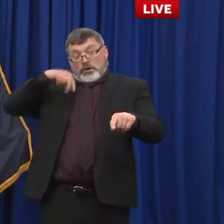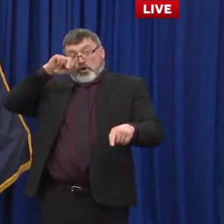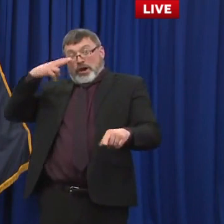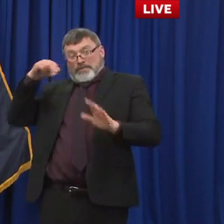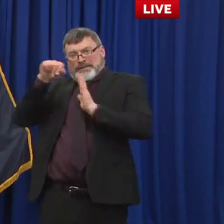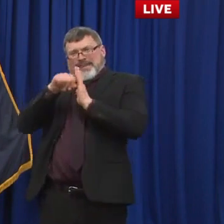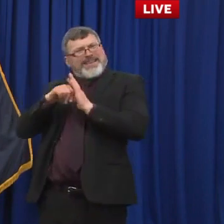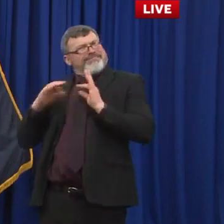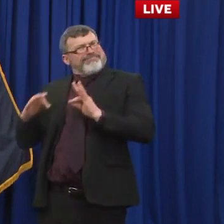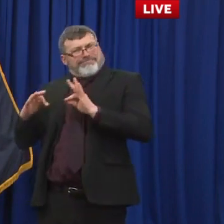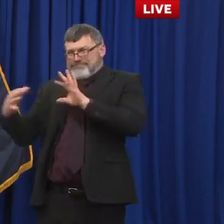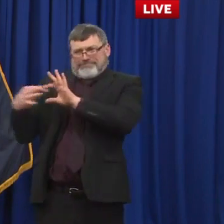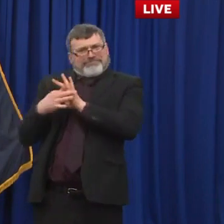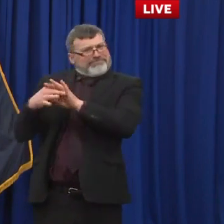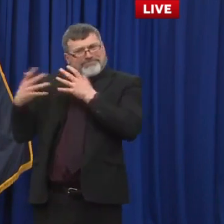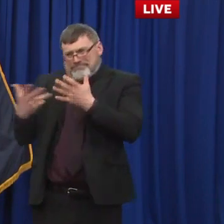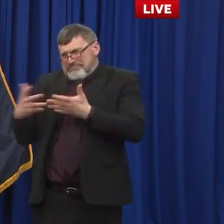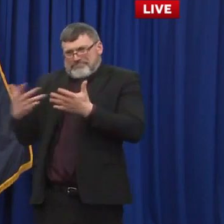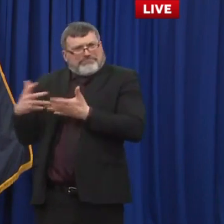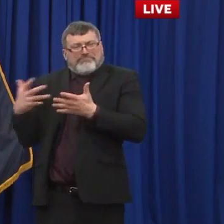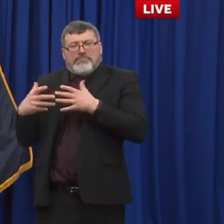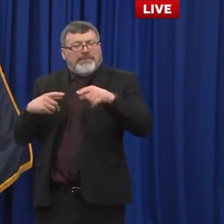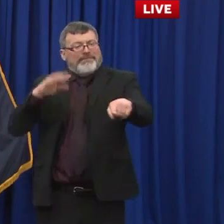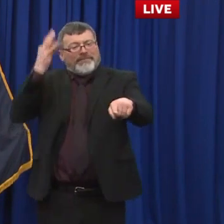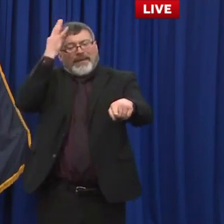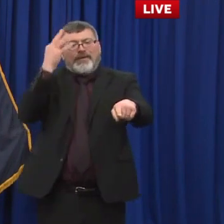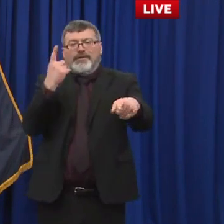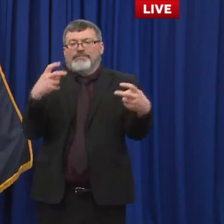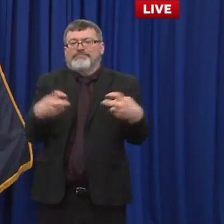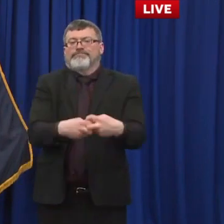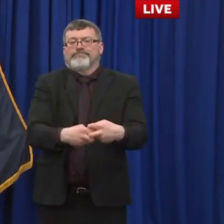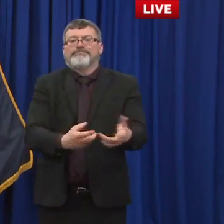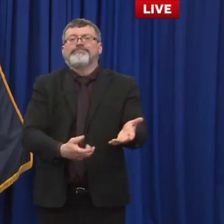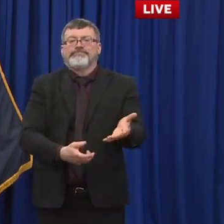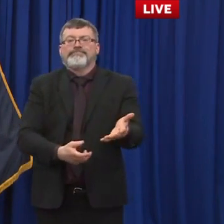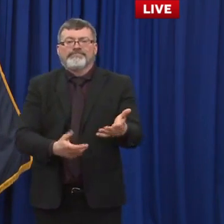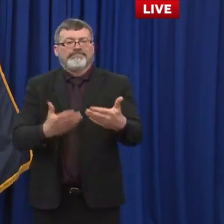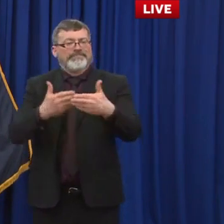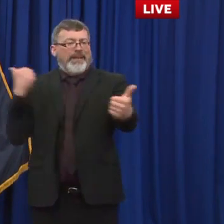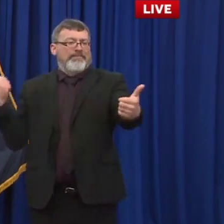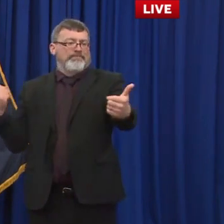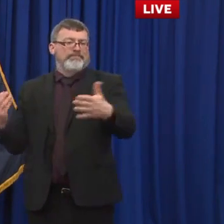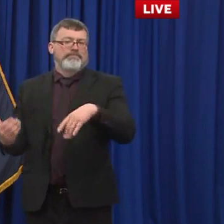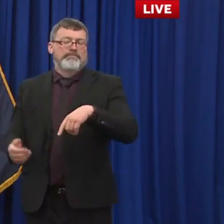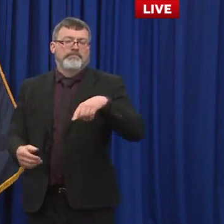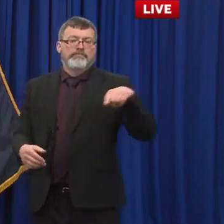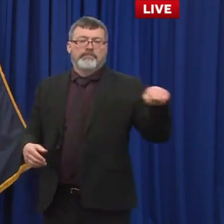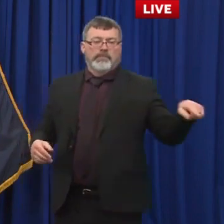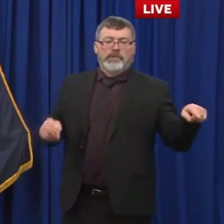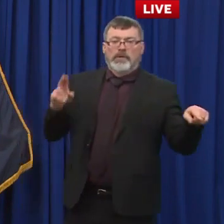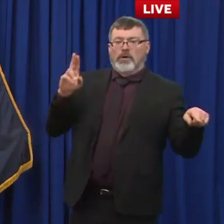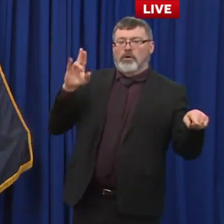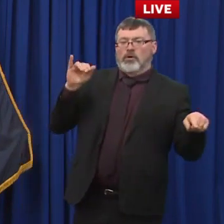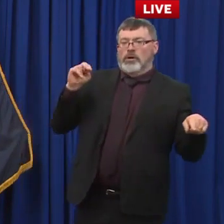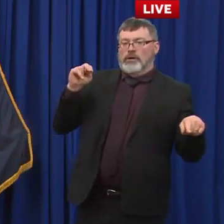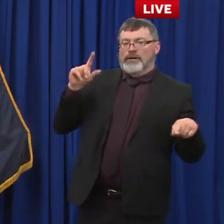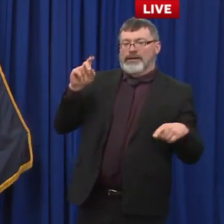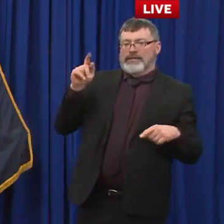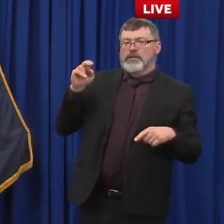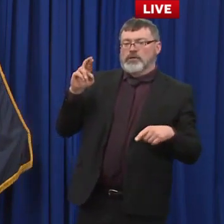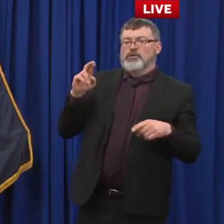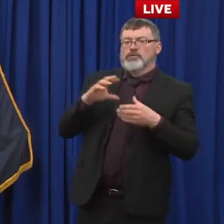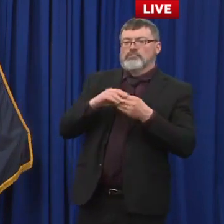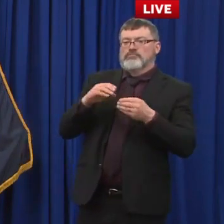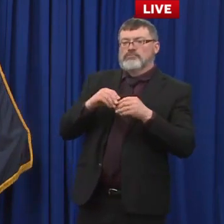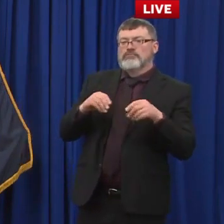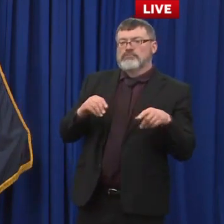different from that. Governor, you can have is there going to be a new universal best practices document that's going to